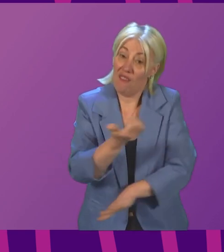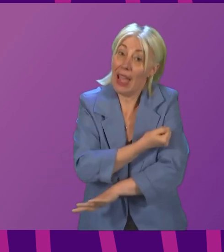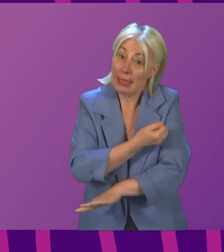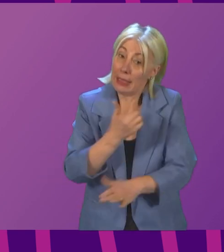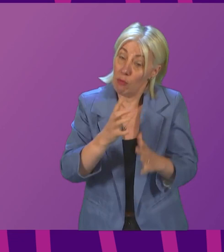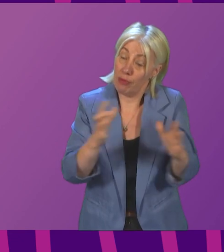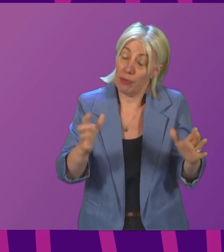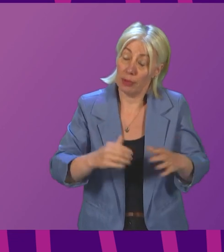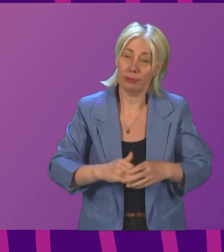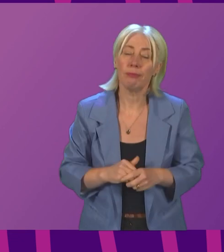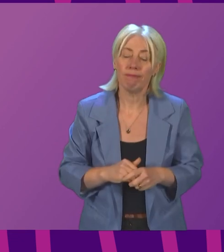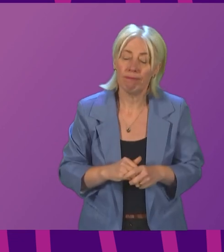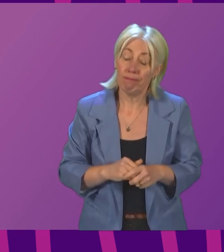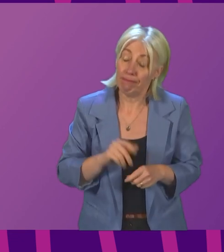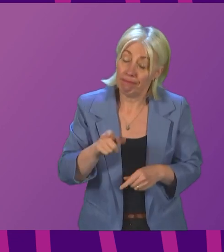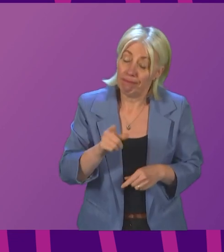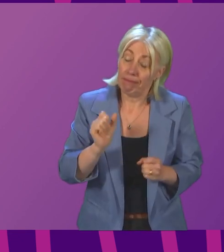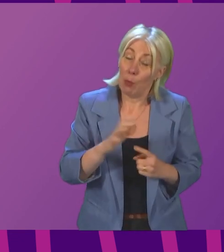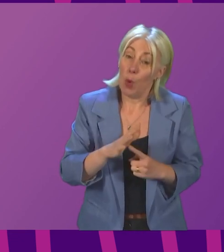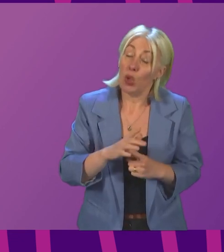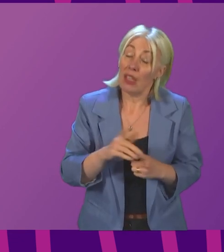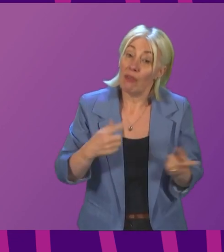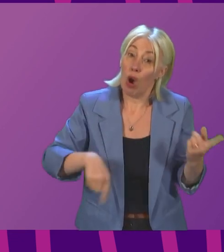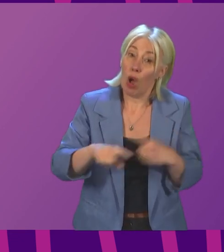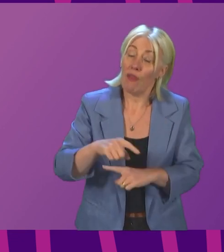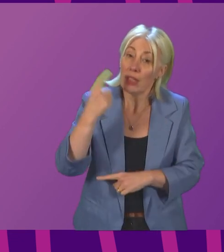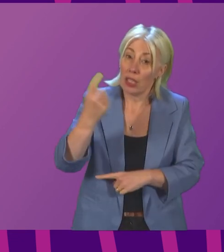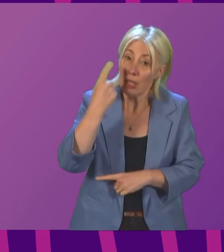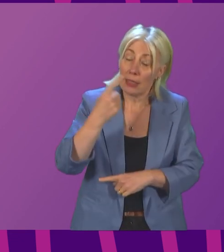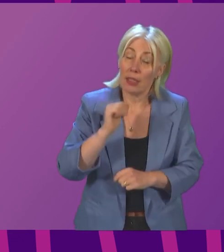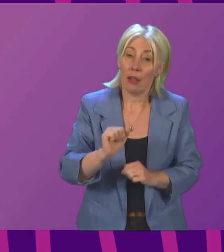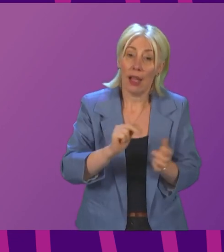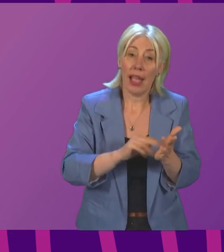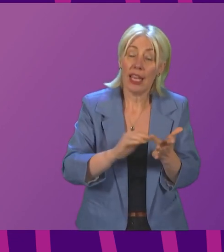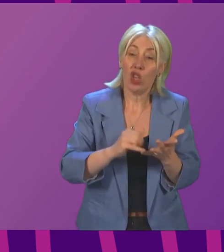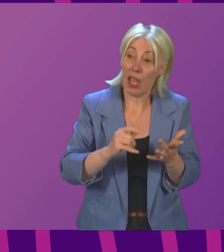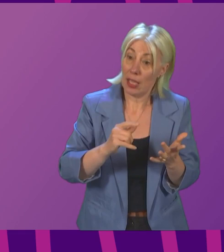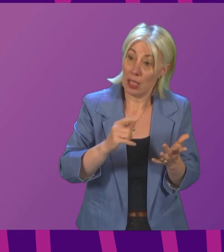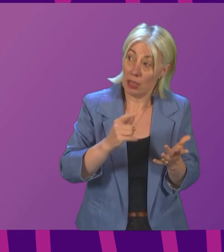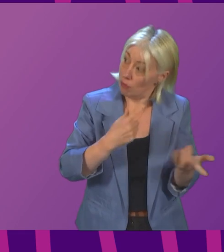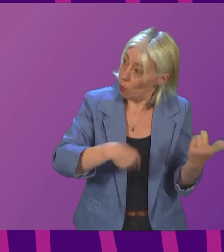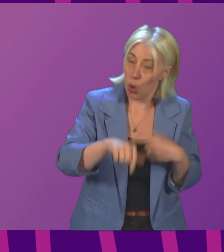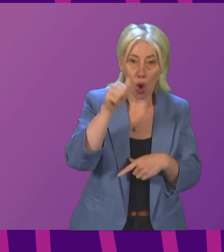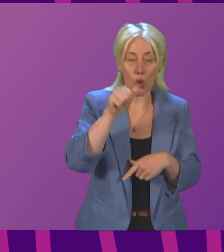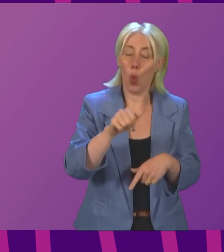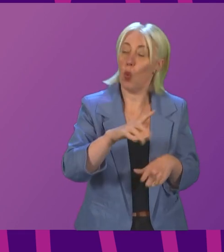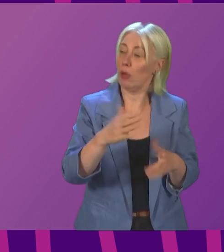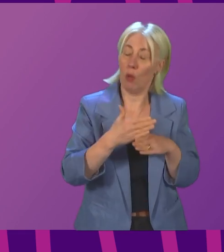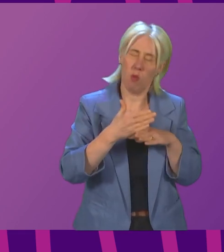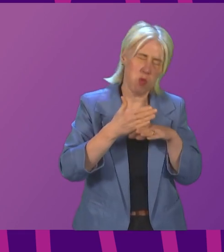This is a really important factor in all of our considerations. The NHS, as we all know, is working under